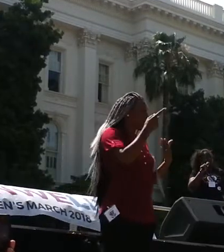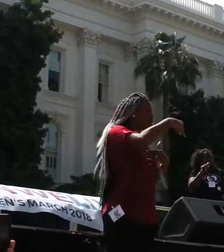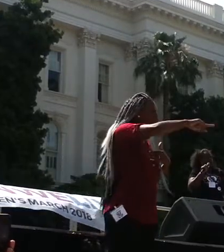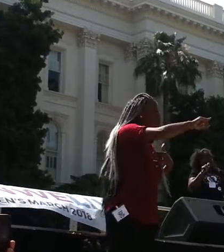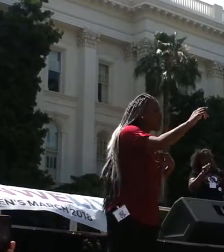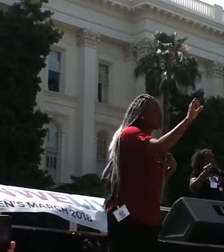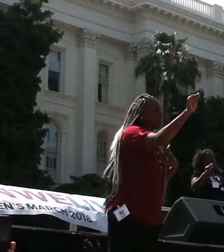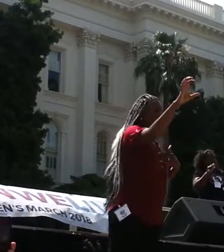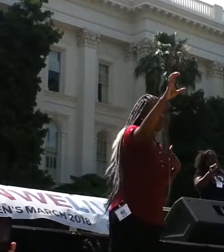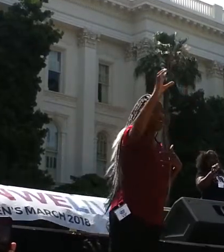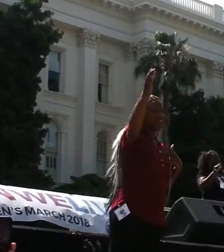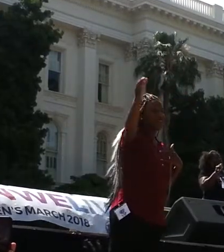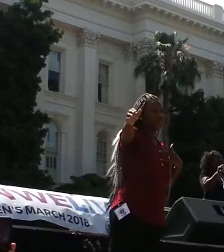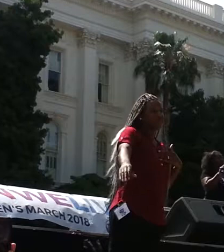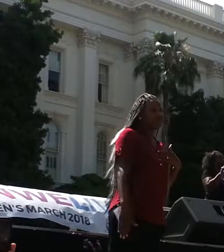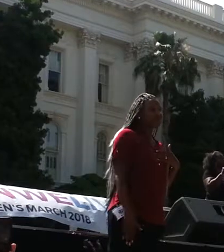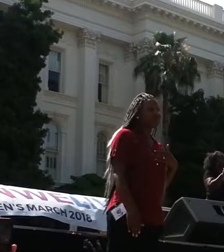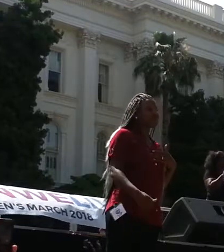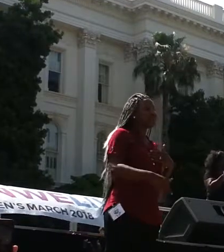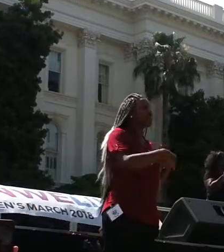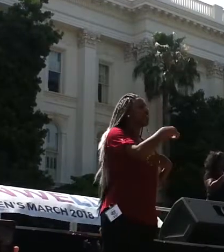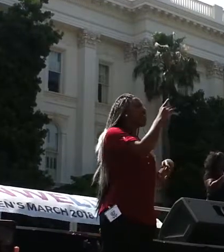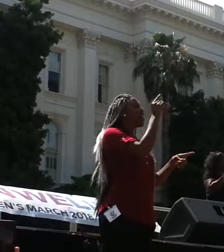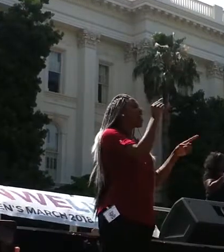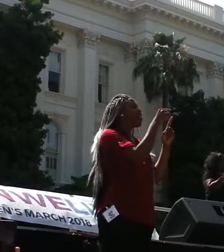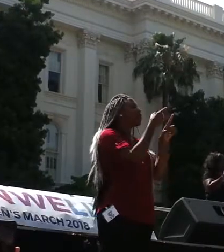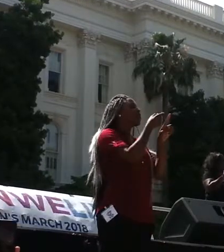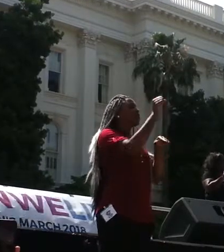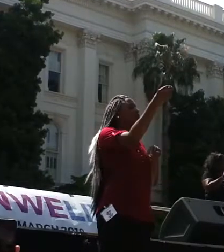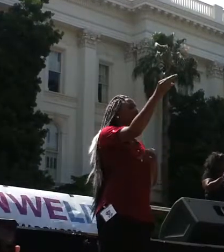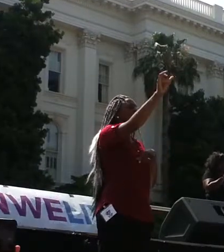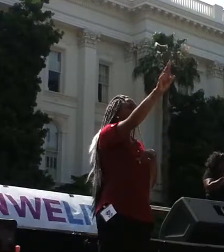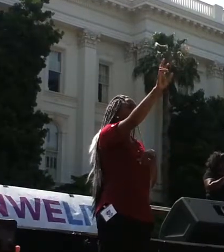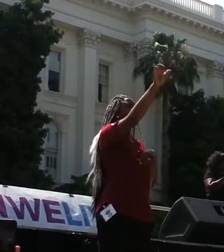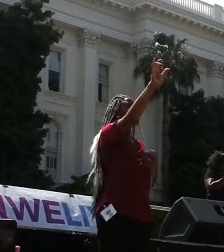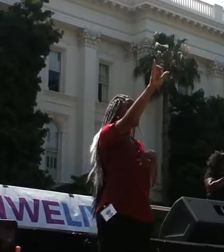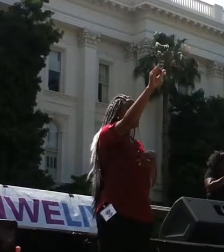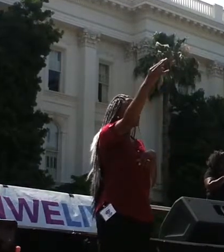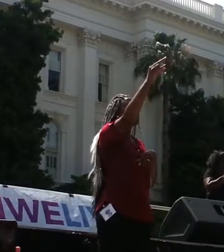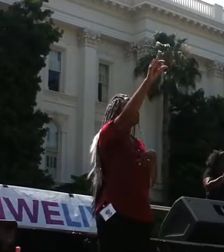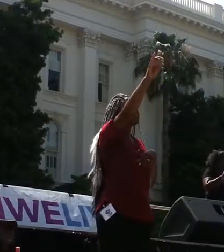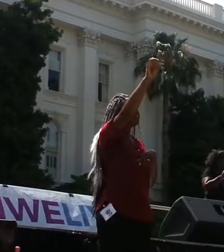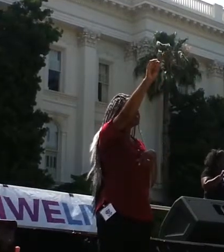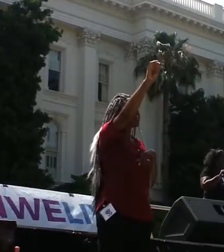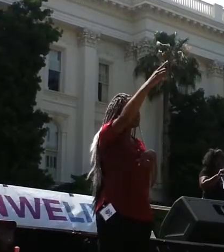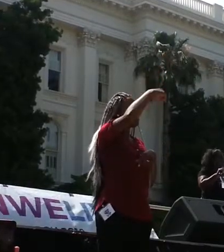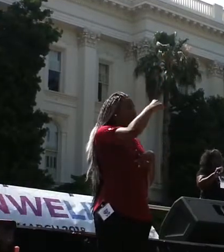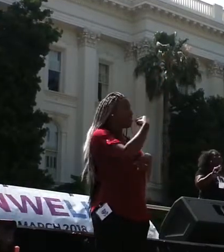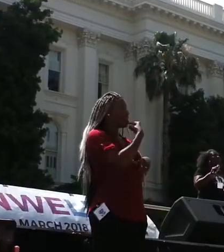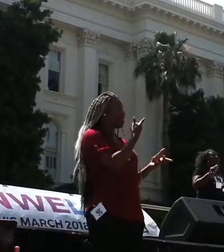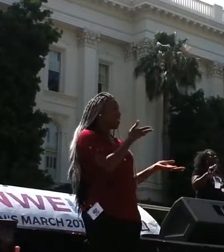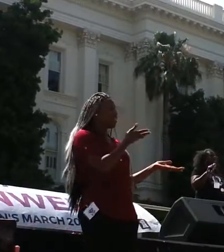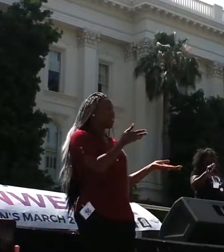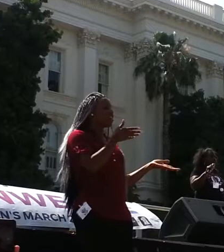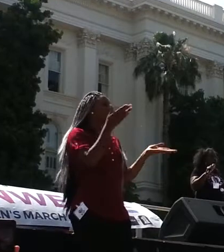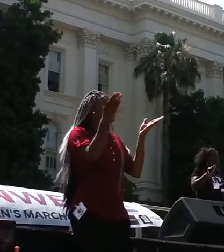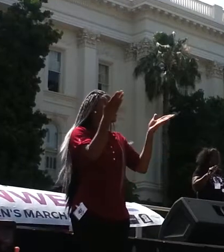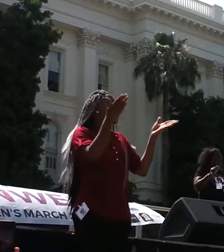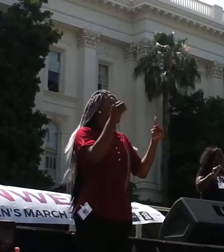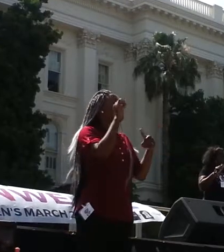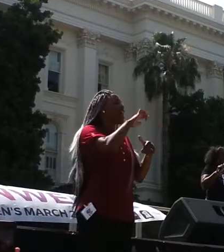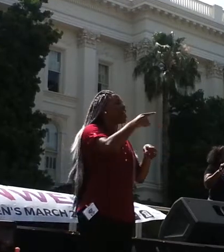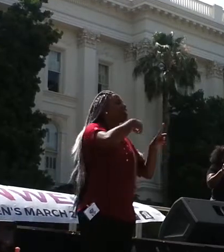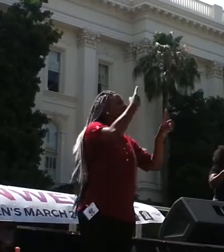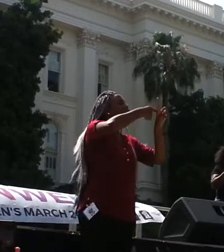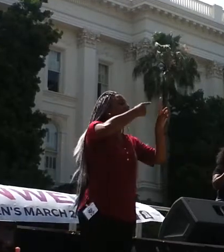Sacramento. In the words of Shirley Chisholm and Marian Wright Edelman, who said, Service is the